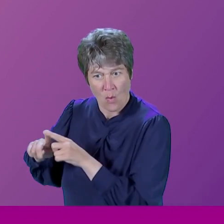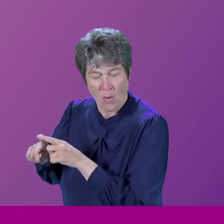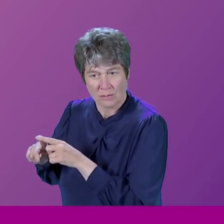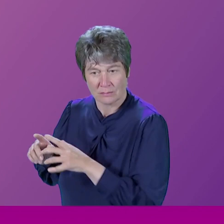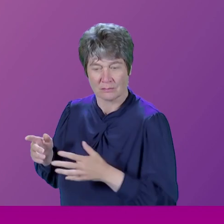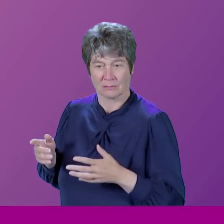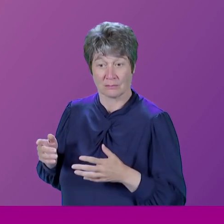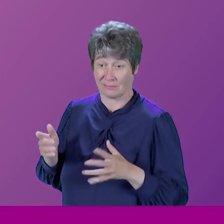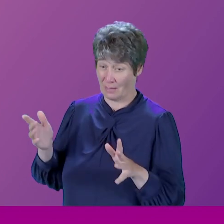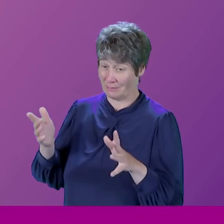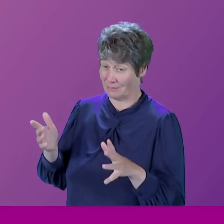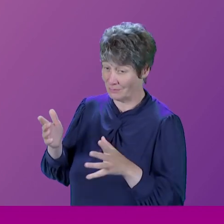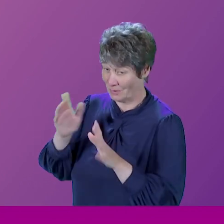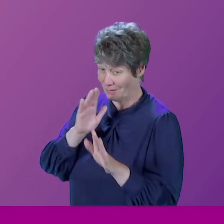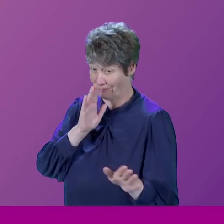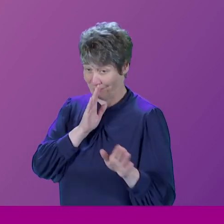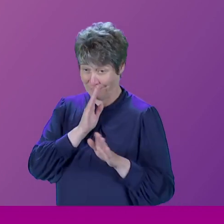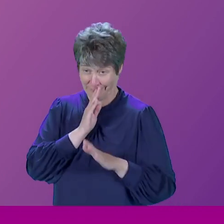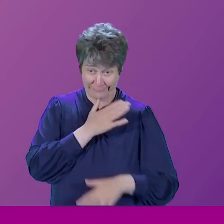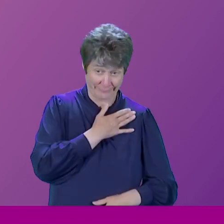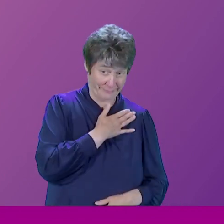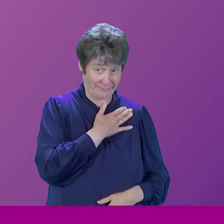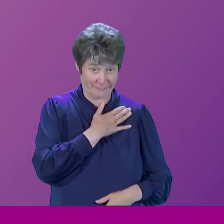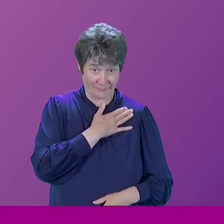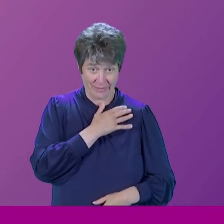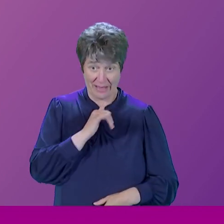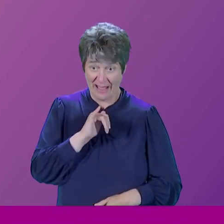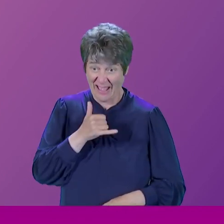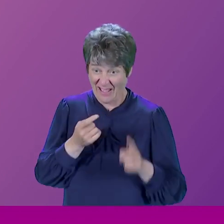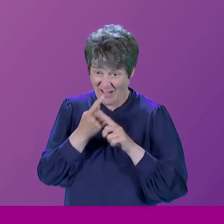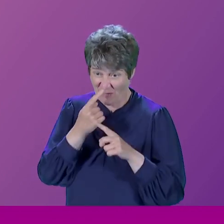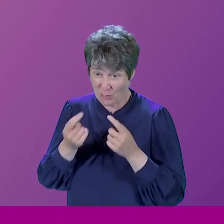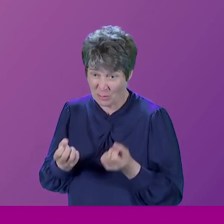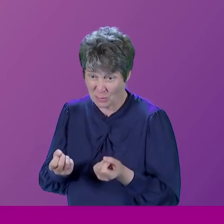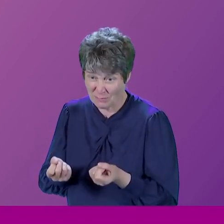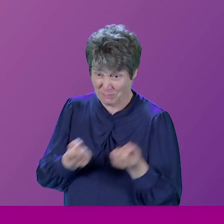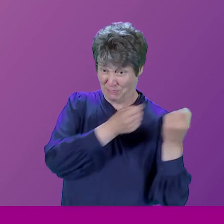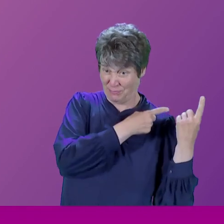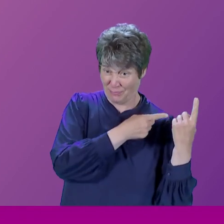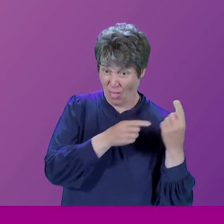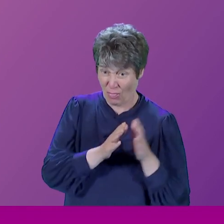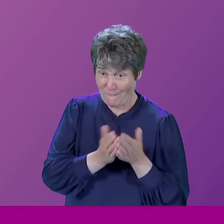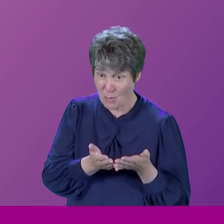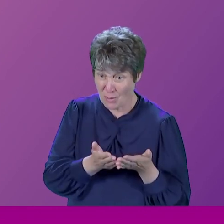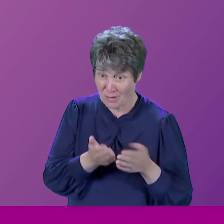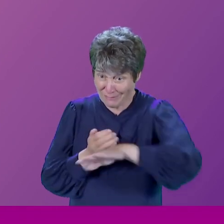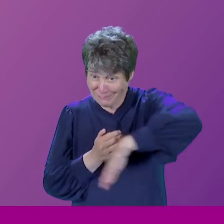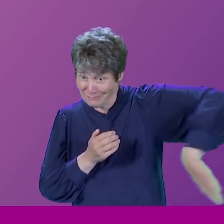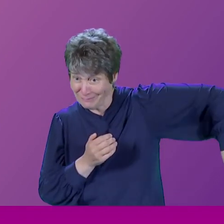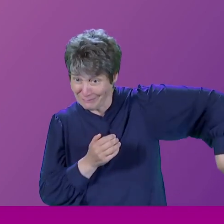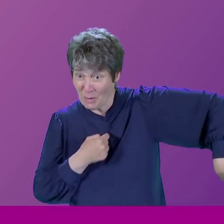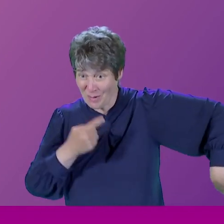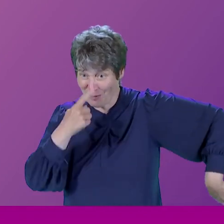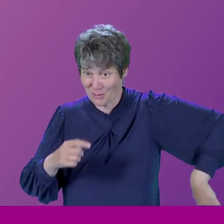Secretly, we used to say to ourselves, if only we could get rid of the book, we could make quite good programmes here. And the reason was